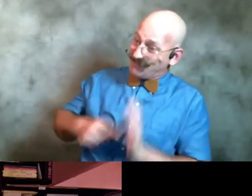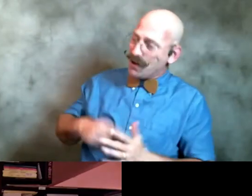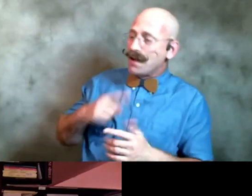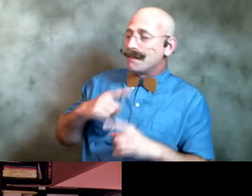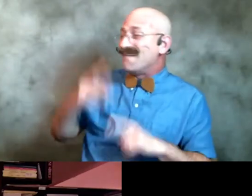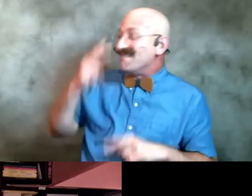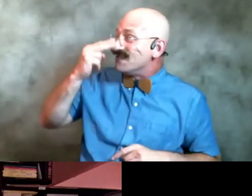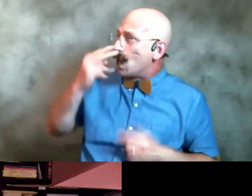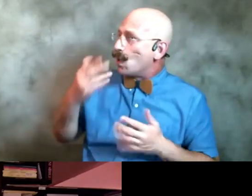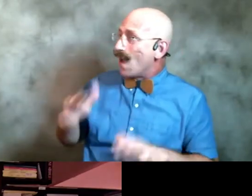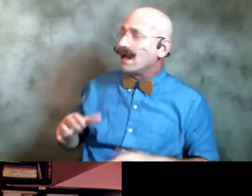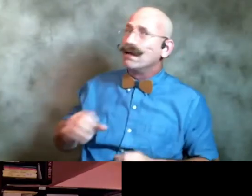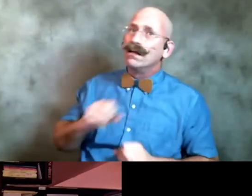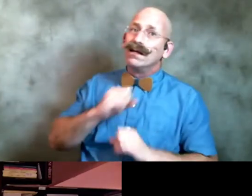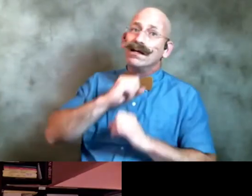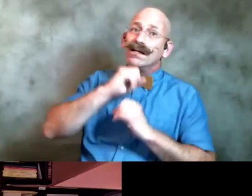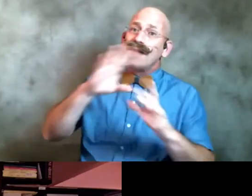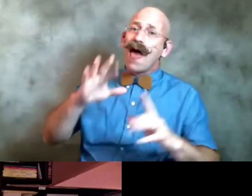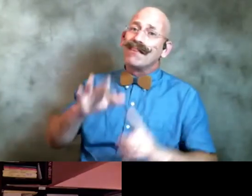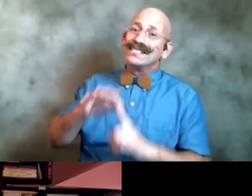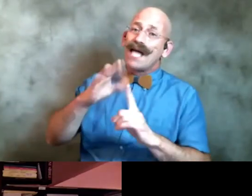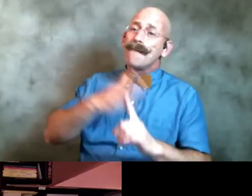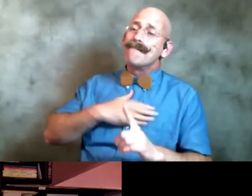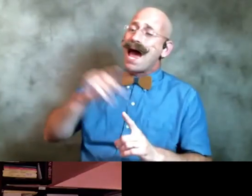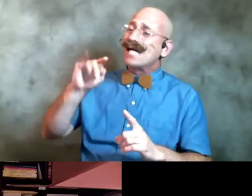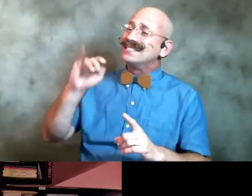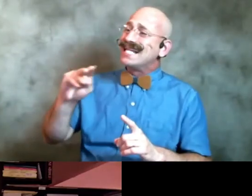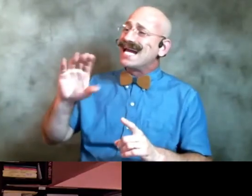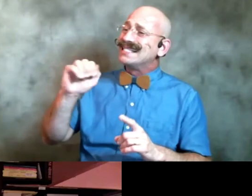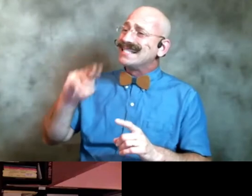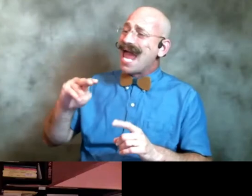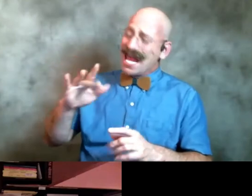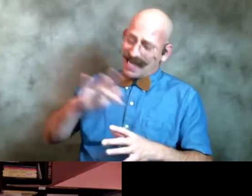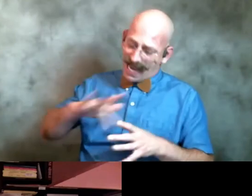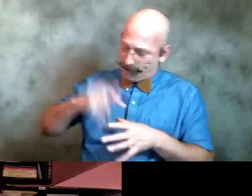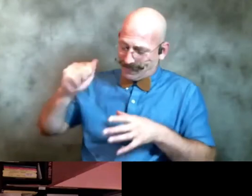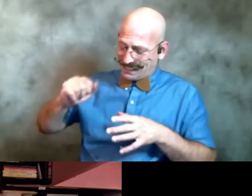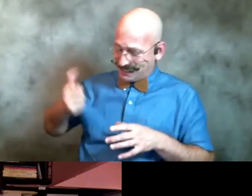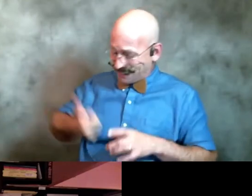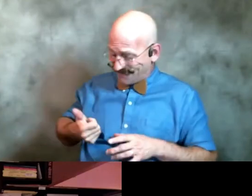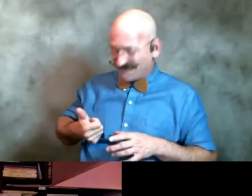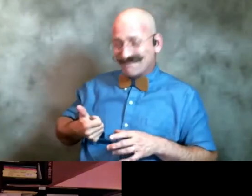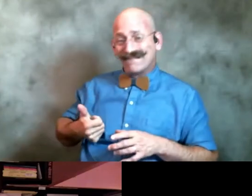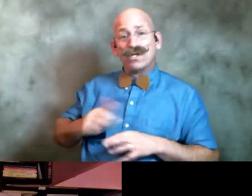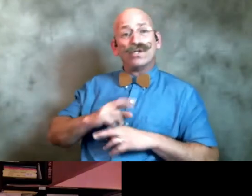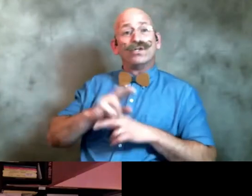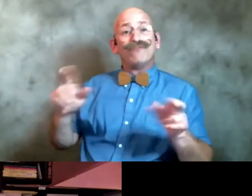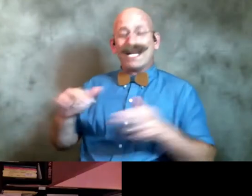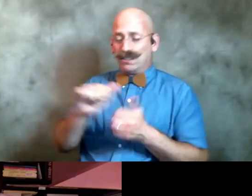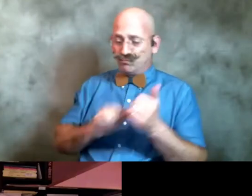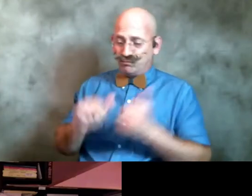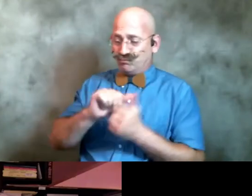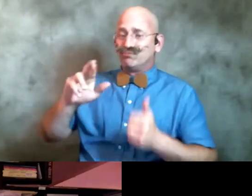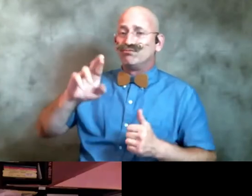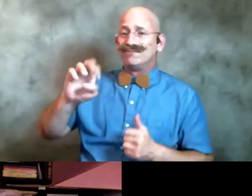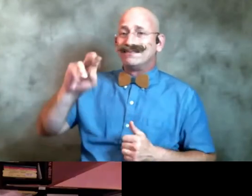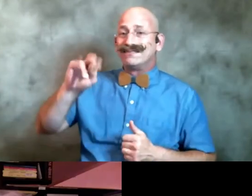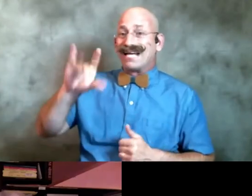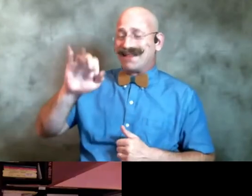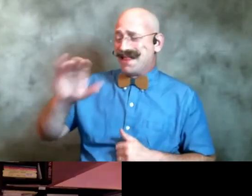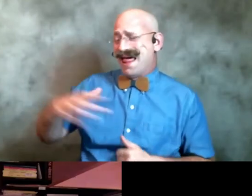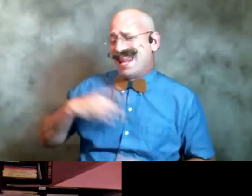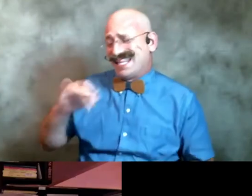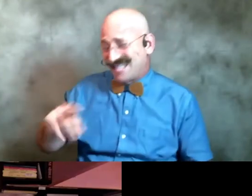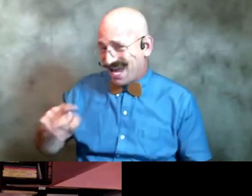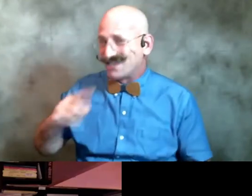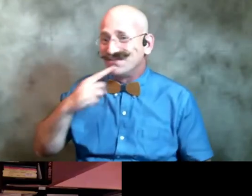nothing but my tin can empty self washed and ready for recycle they're ready for recycle brings it up to date you